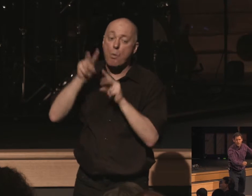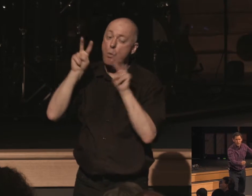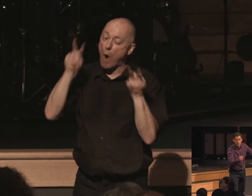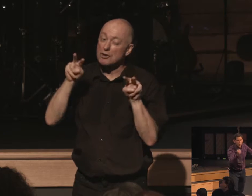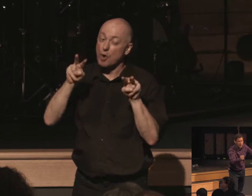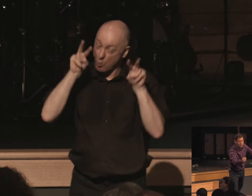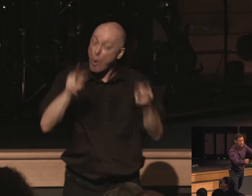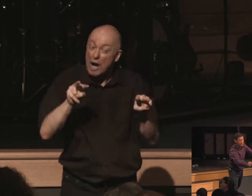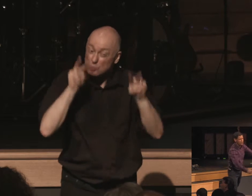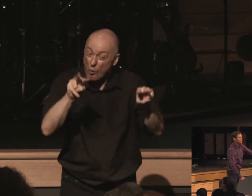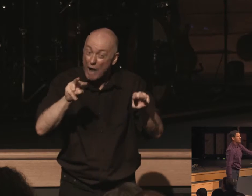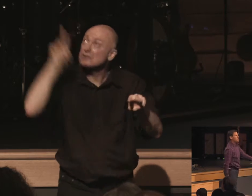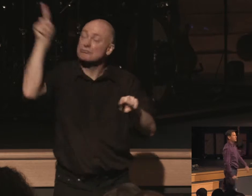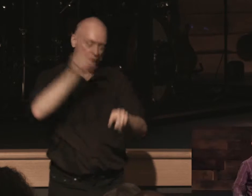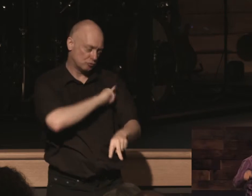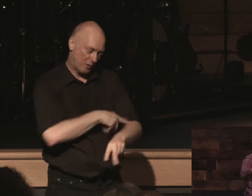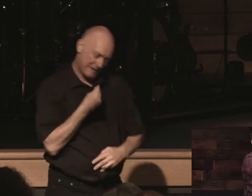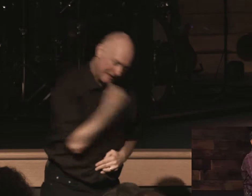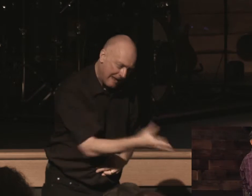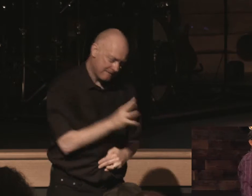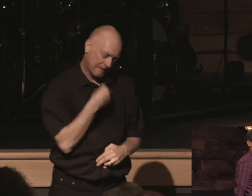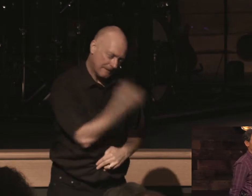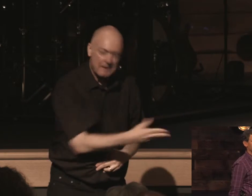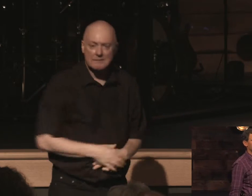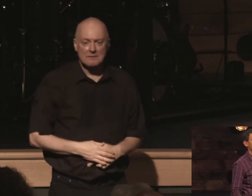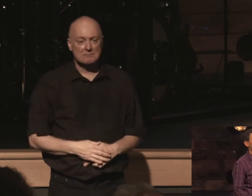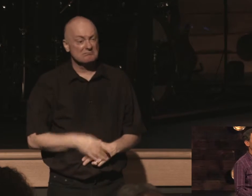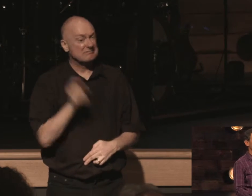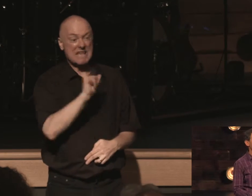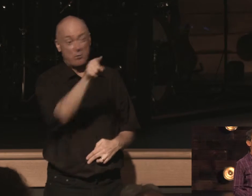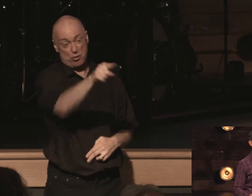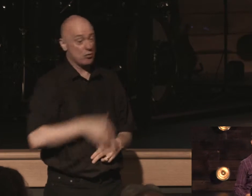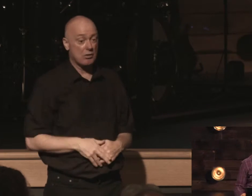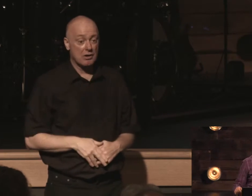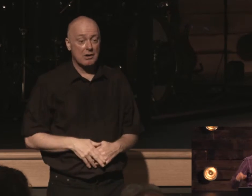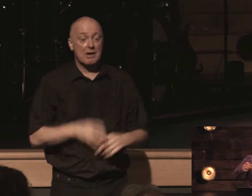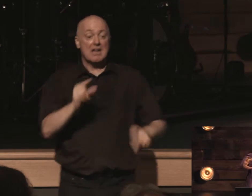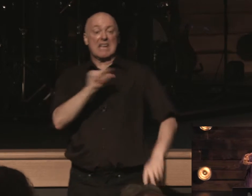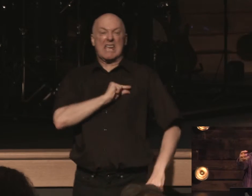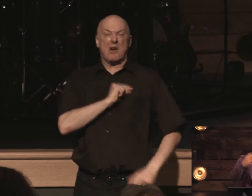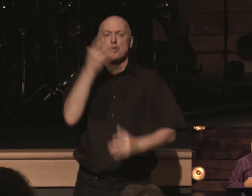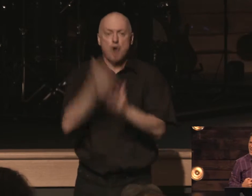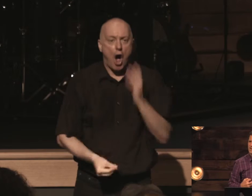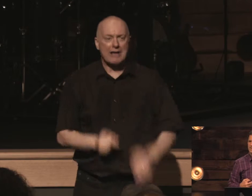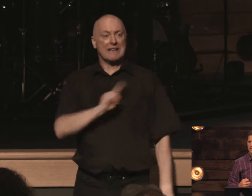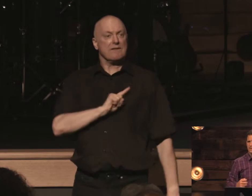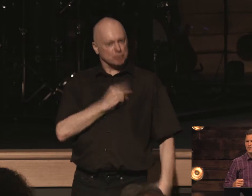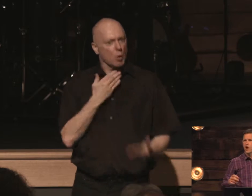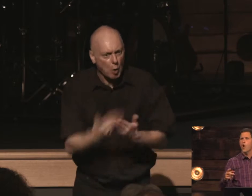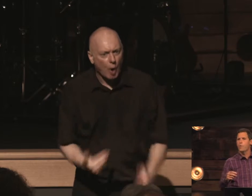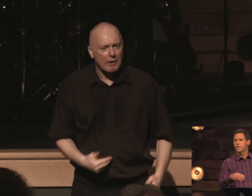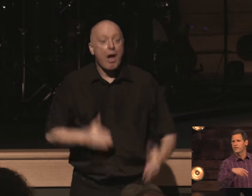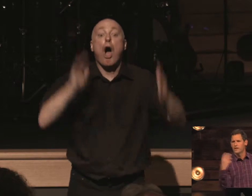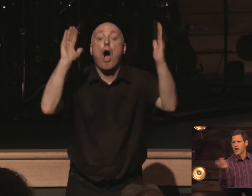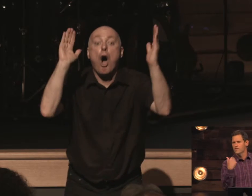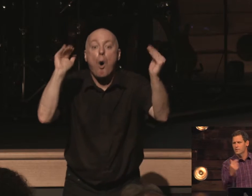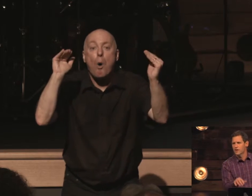you watch my strength for your life and you're no different so guilt gone conviction in hope everywhere